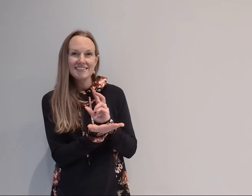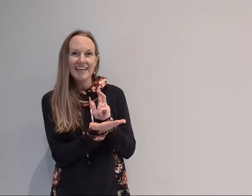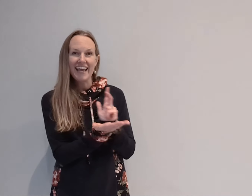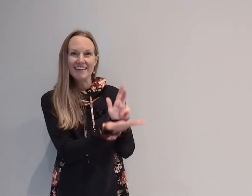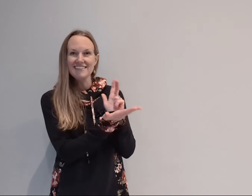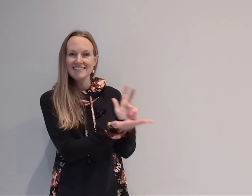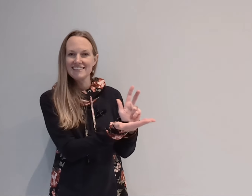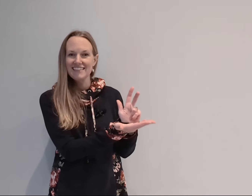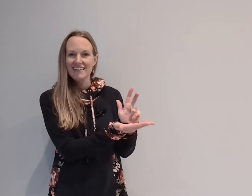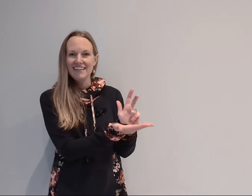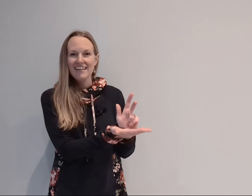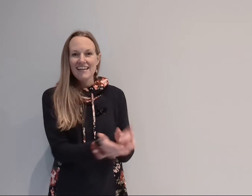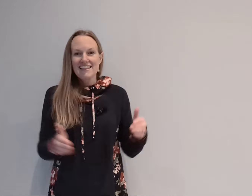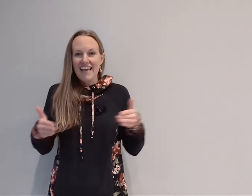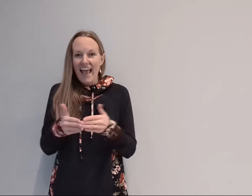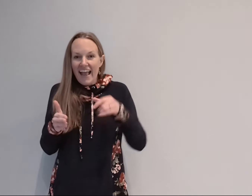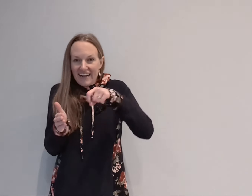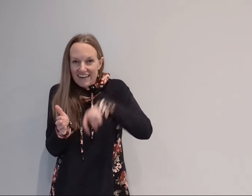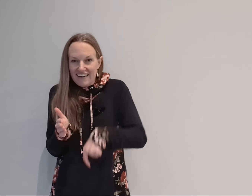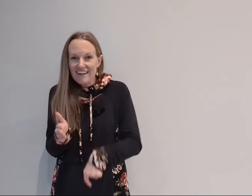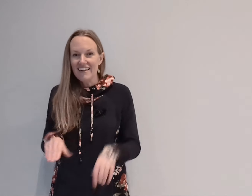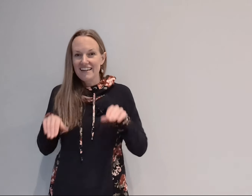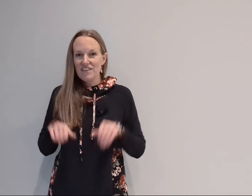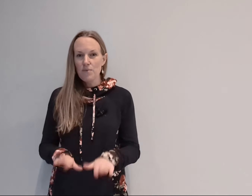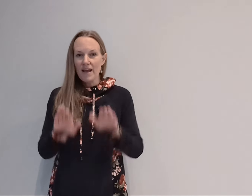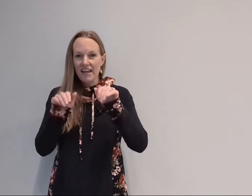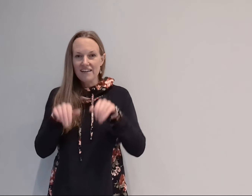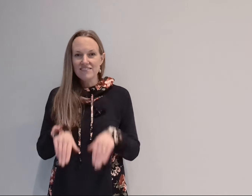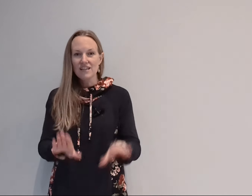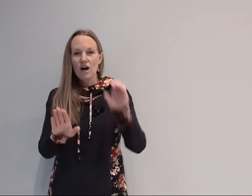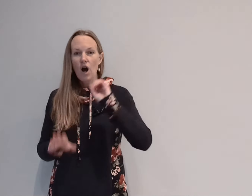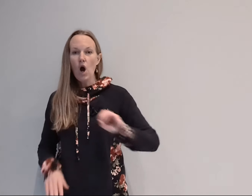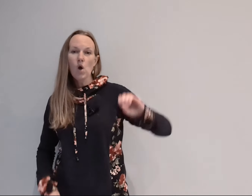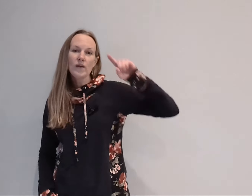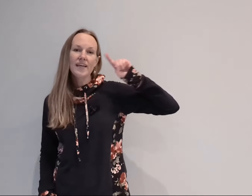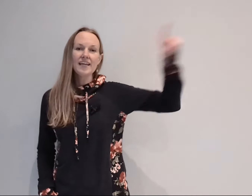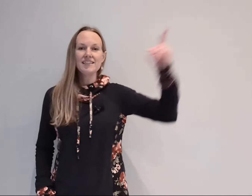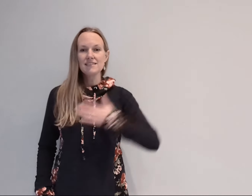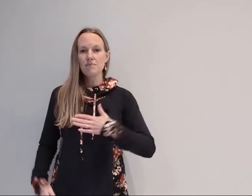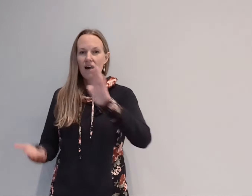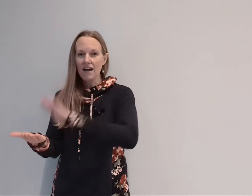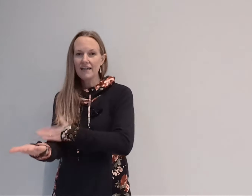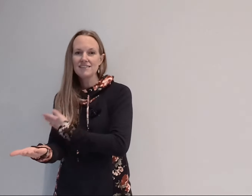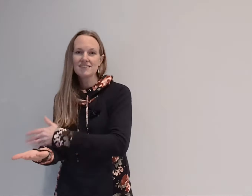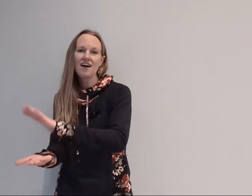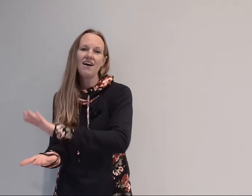sails be the fire in the waves oh he is my song